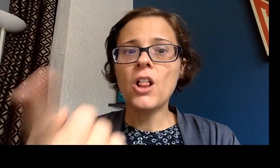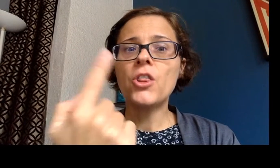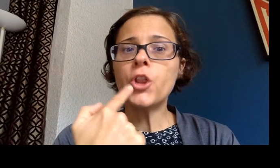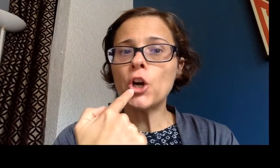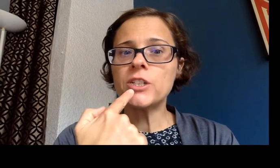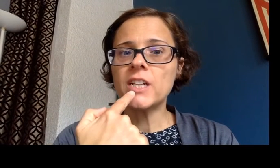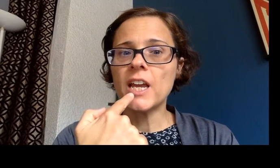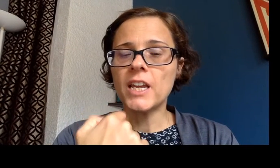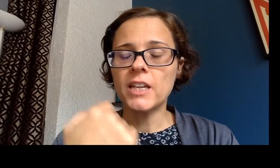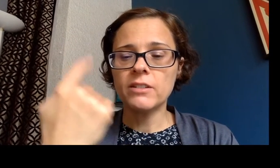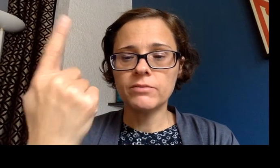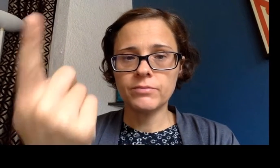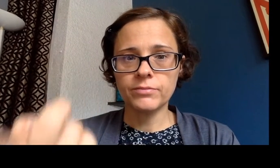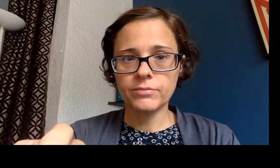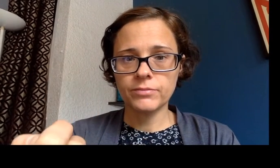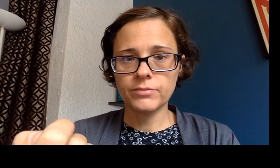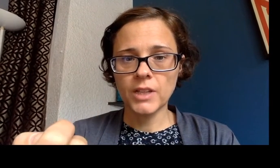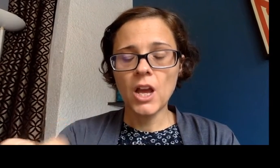Thursday,